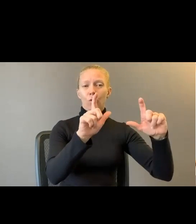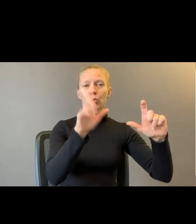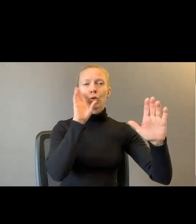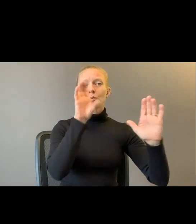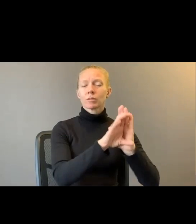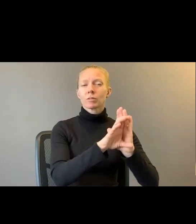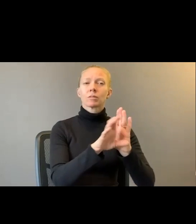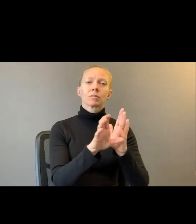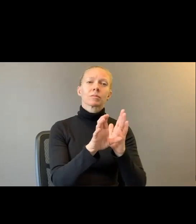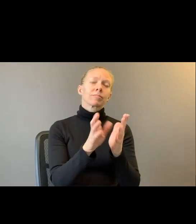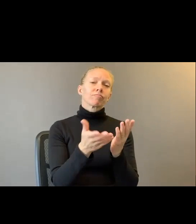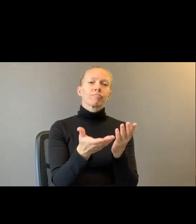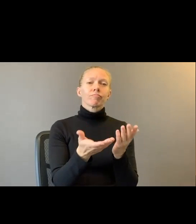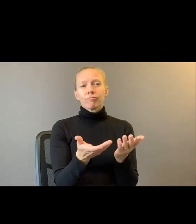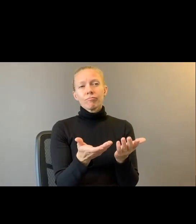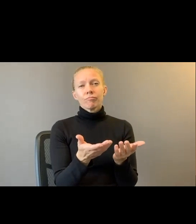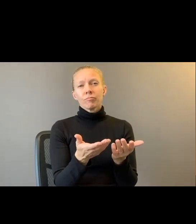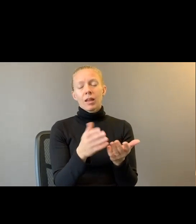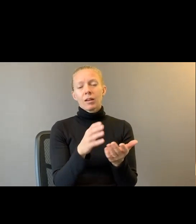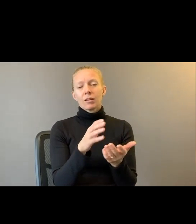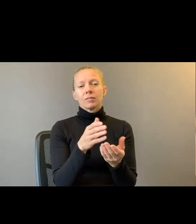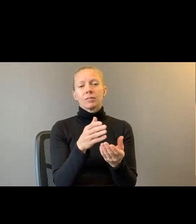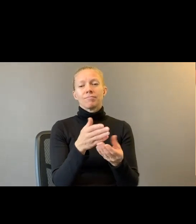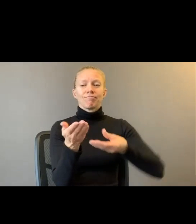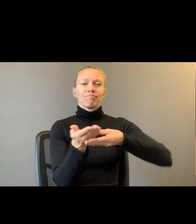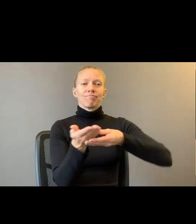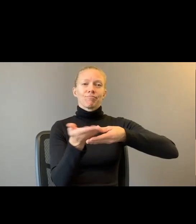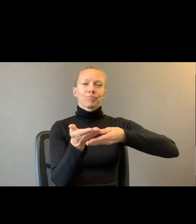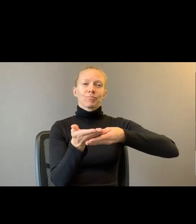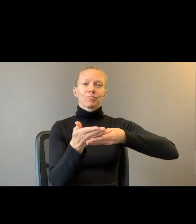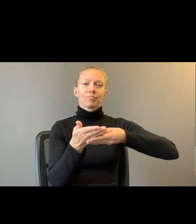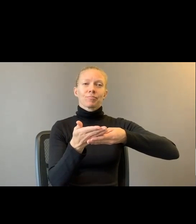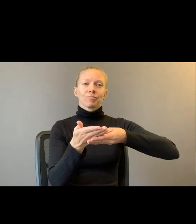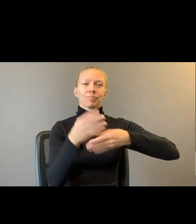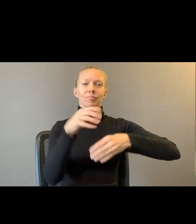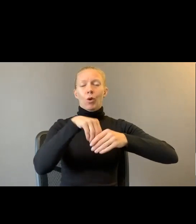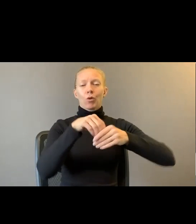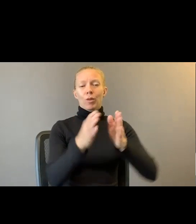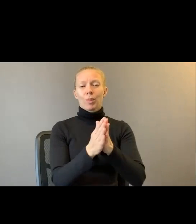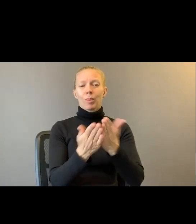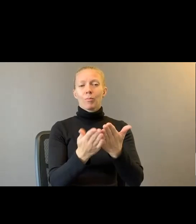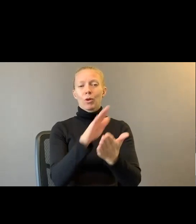make up the center spine or the center part of the body. I just wanted to show you.